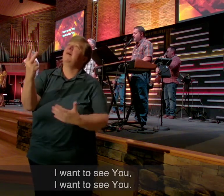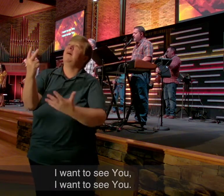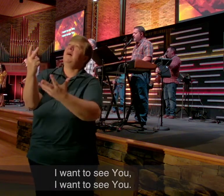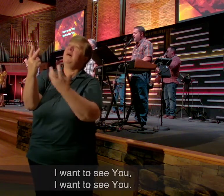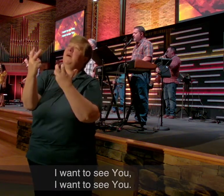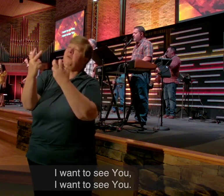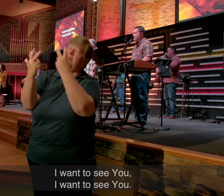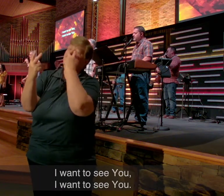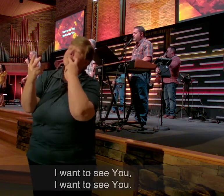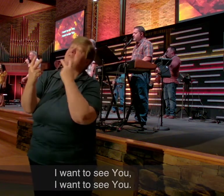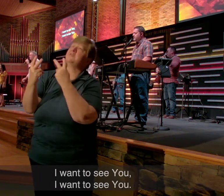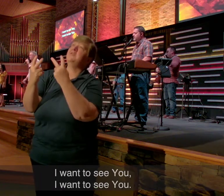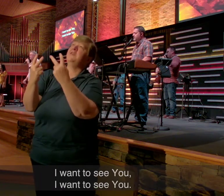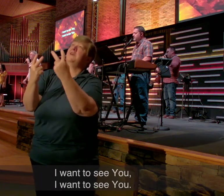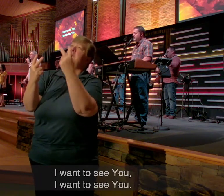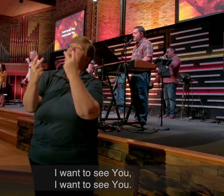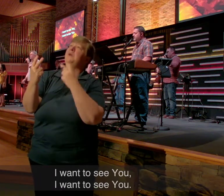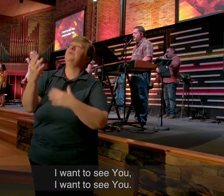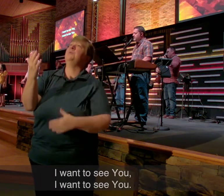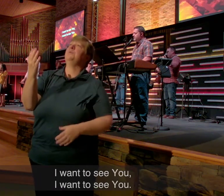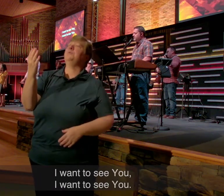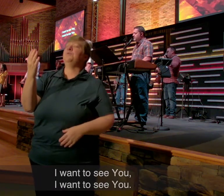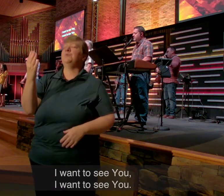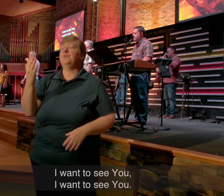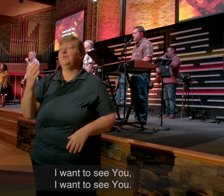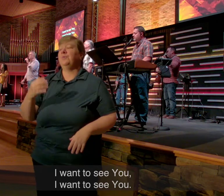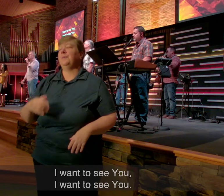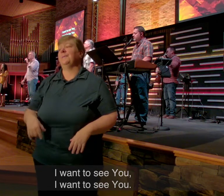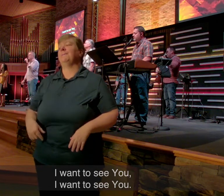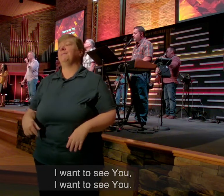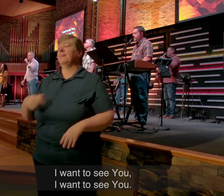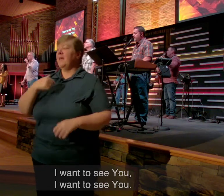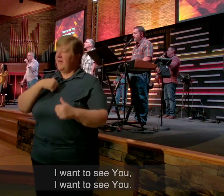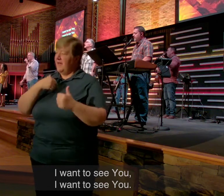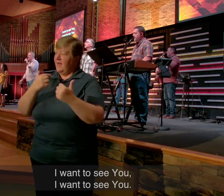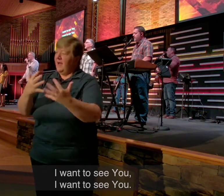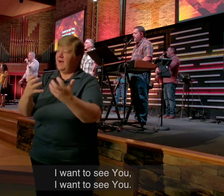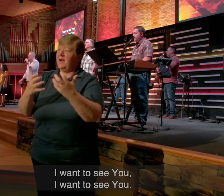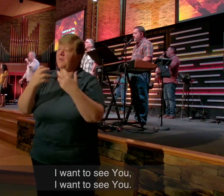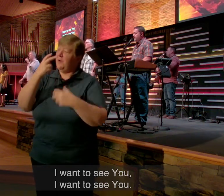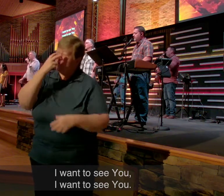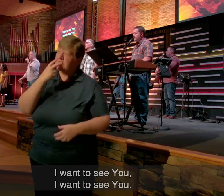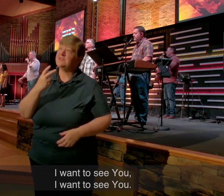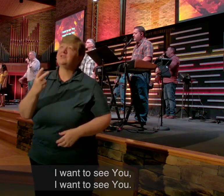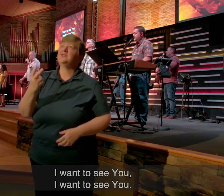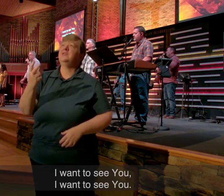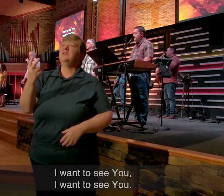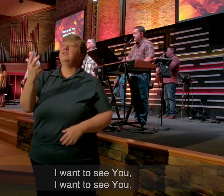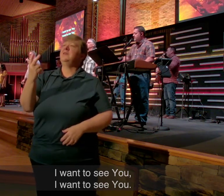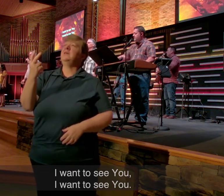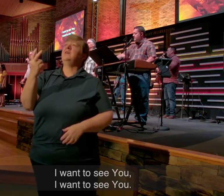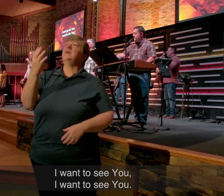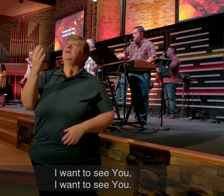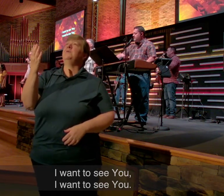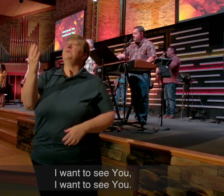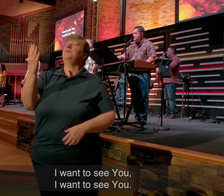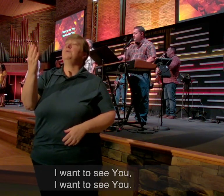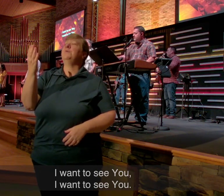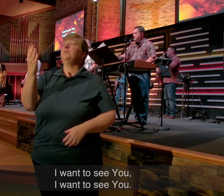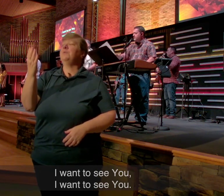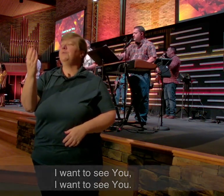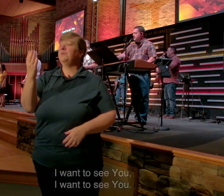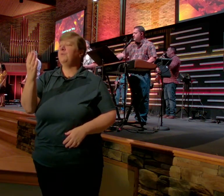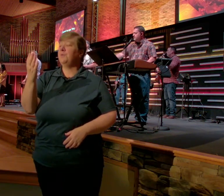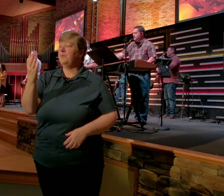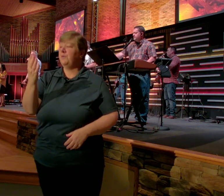I want to see you. I want to see you.